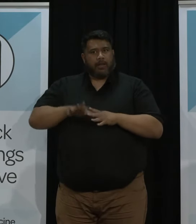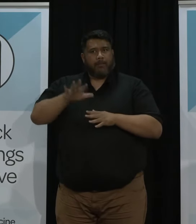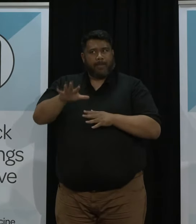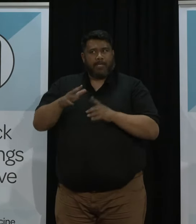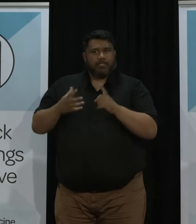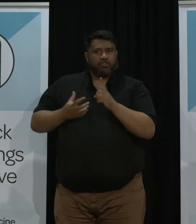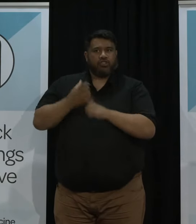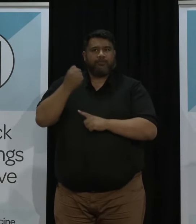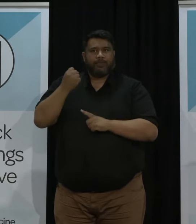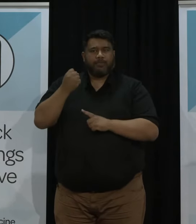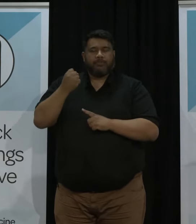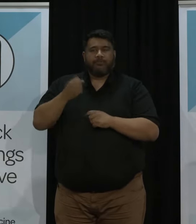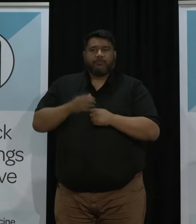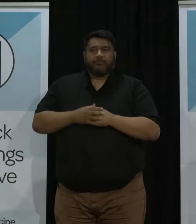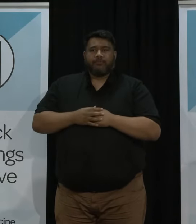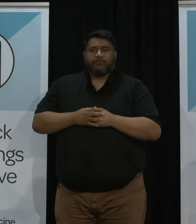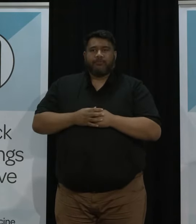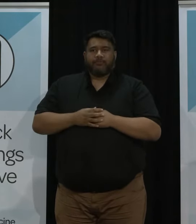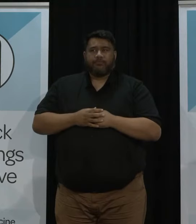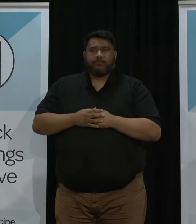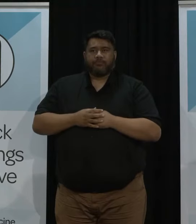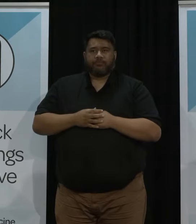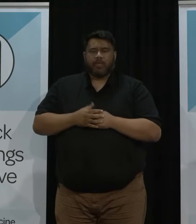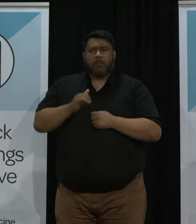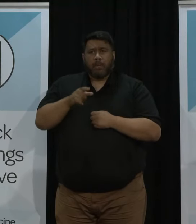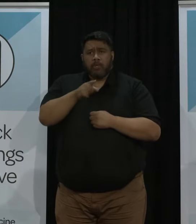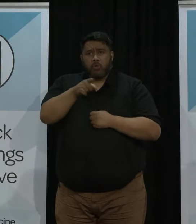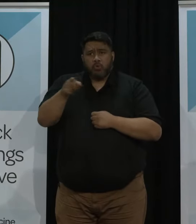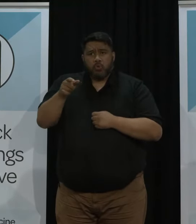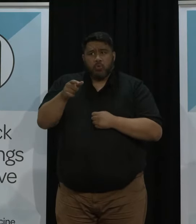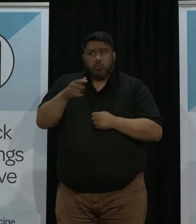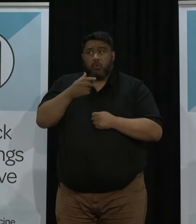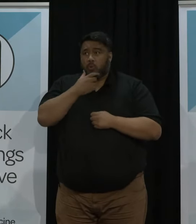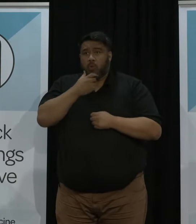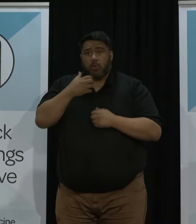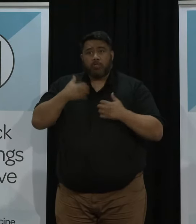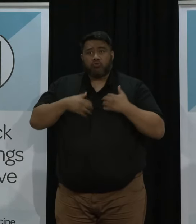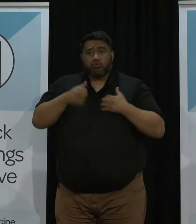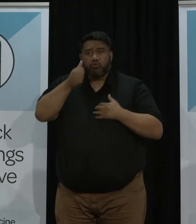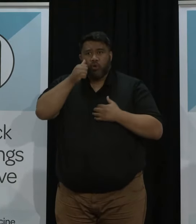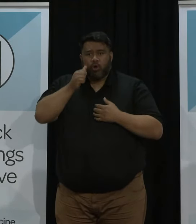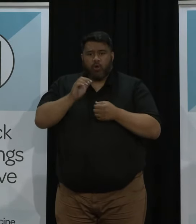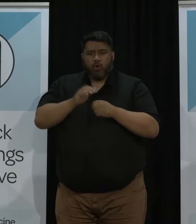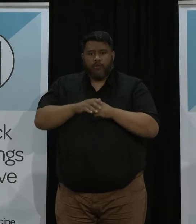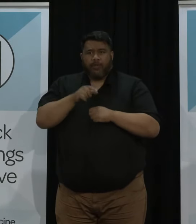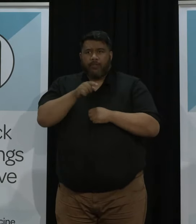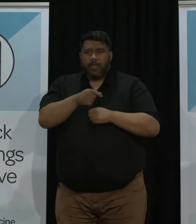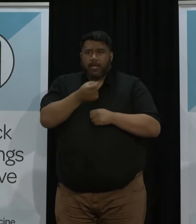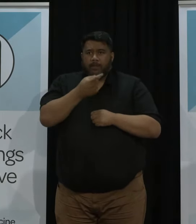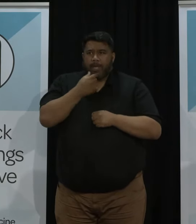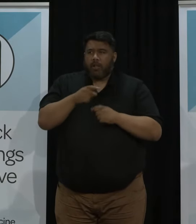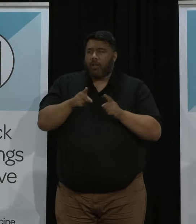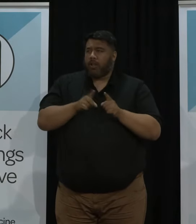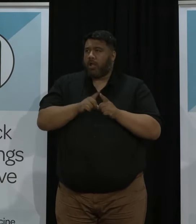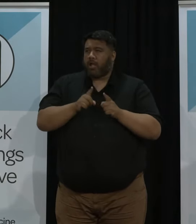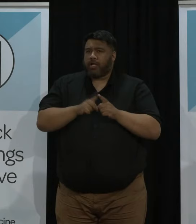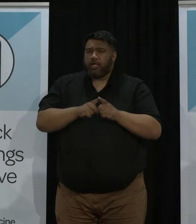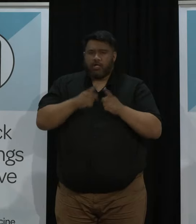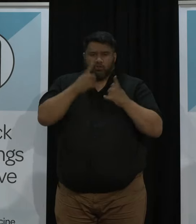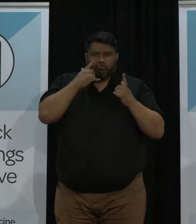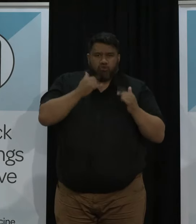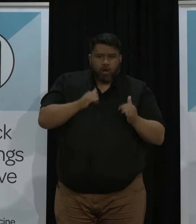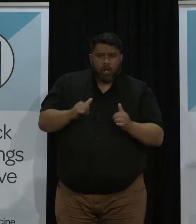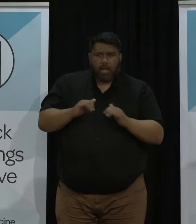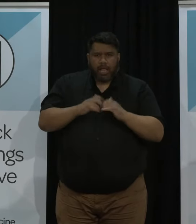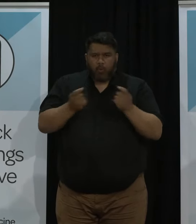I know many of you may be interested in some of the clinical trials and other elements of this purchase